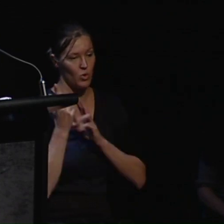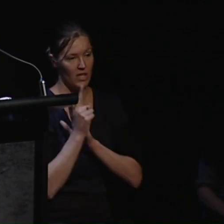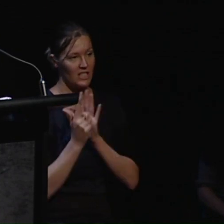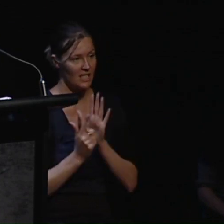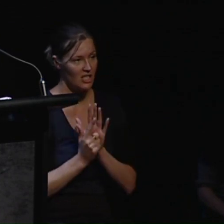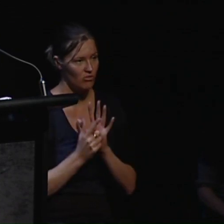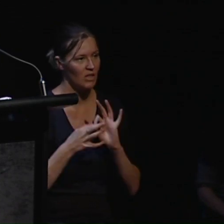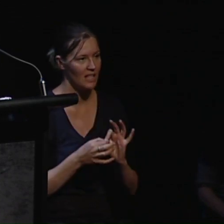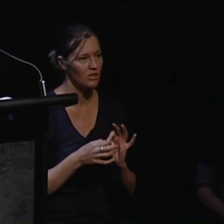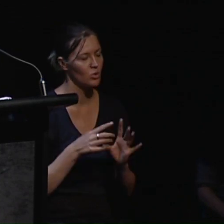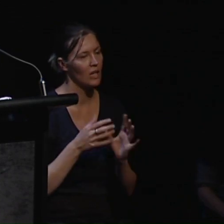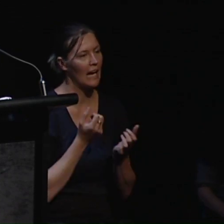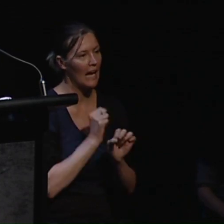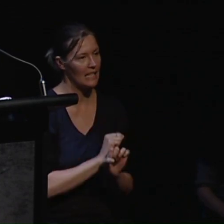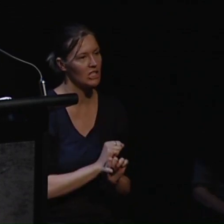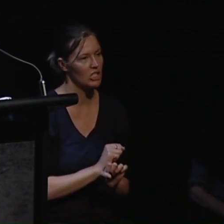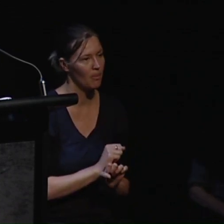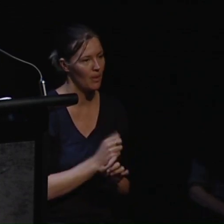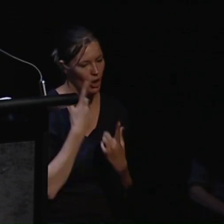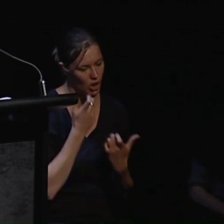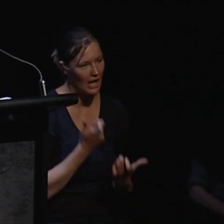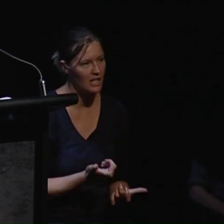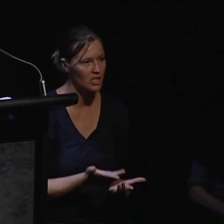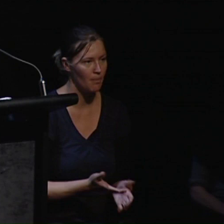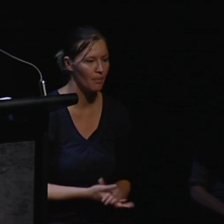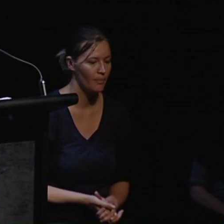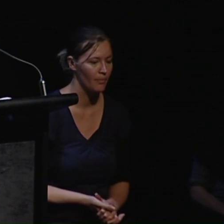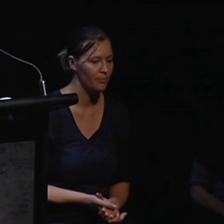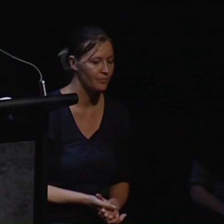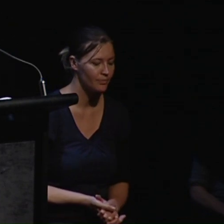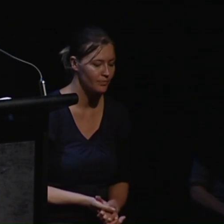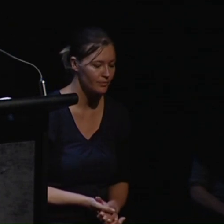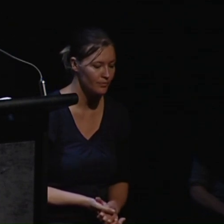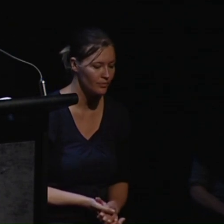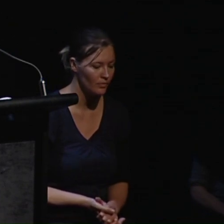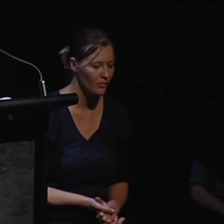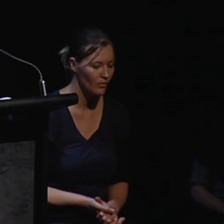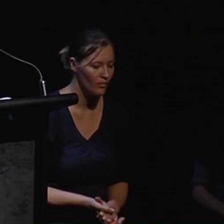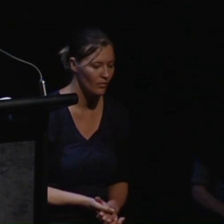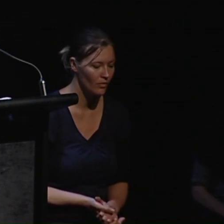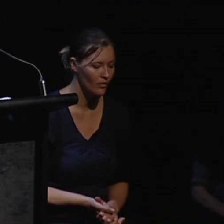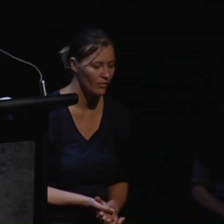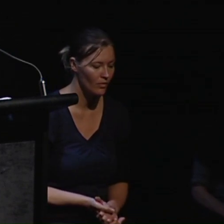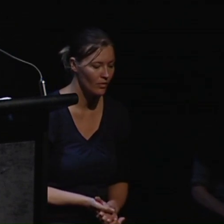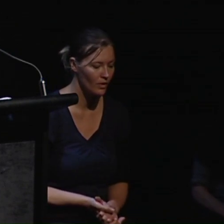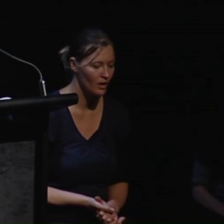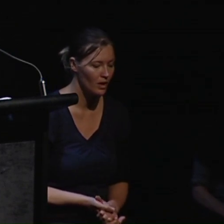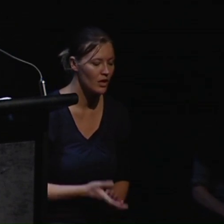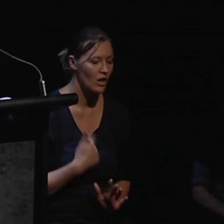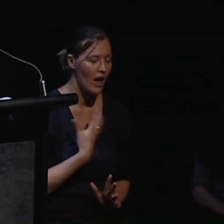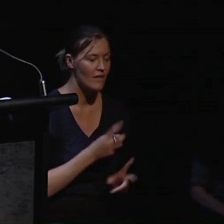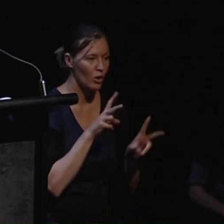guardianship and resonating with this exploration of change, I have a quote from Inclusion